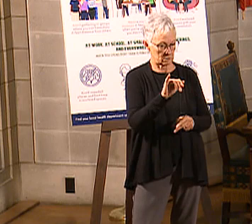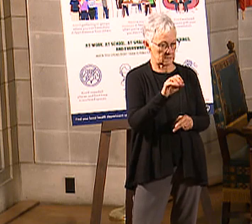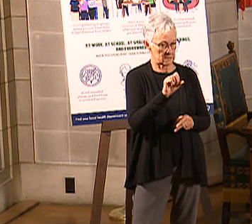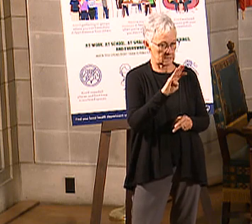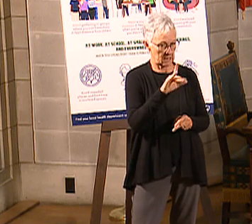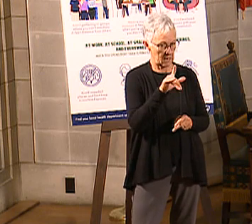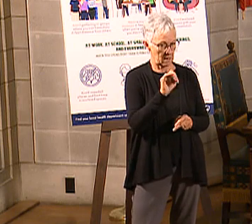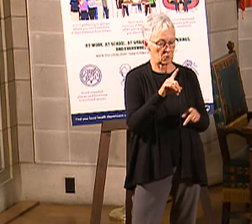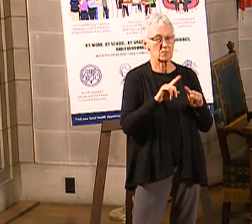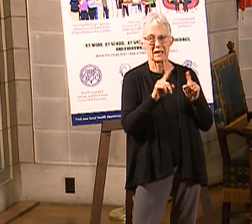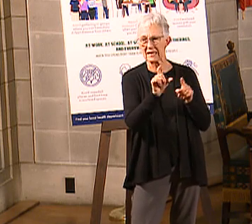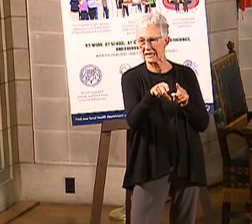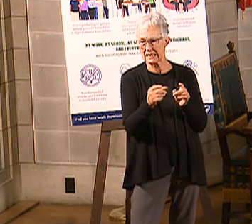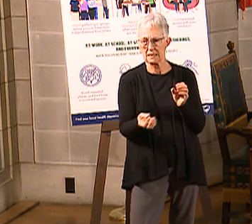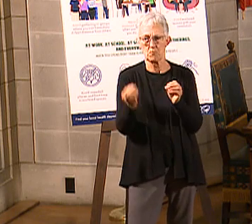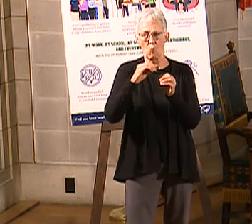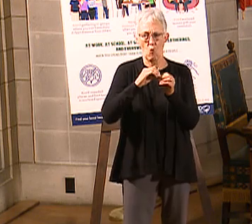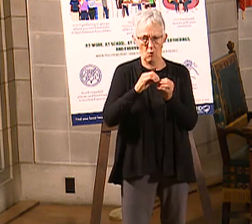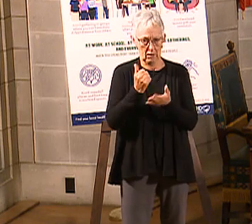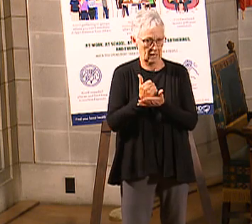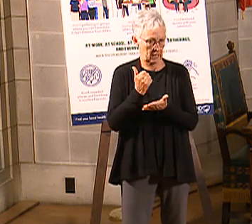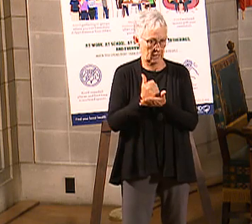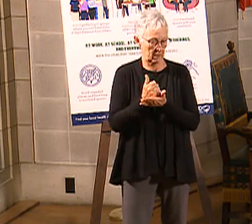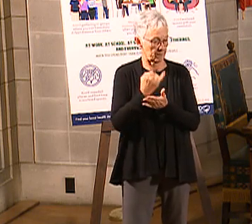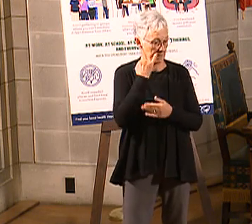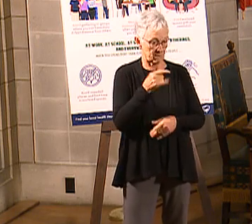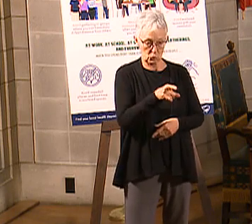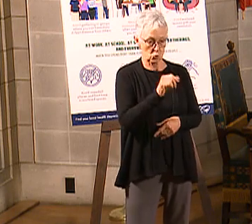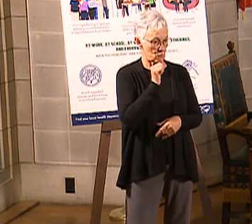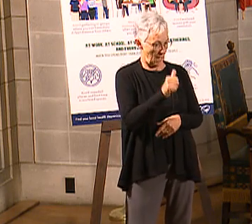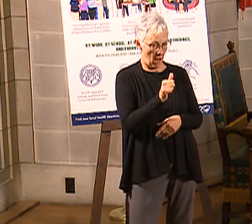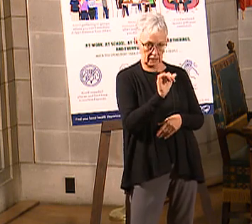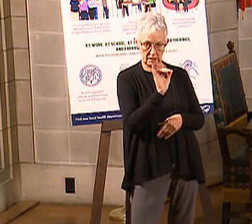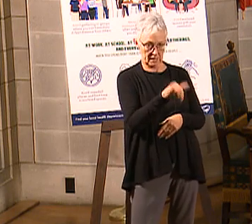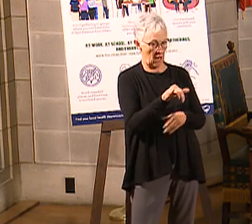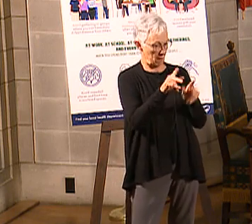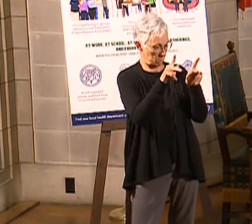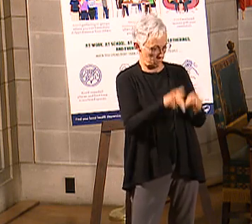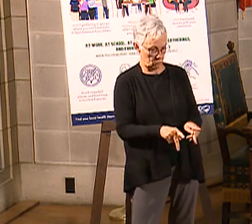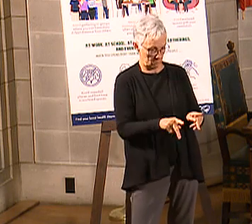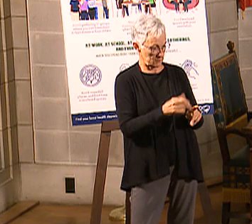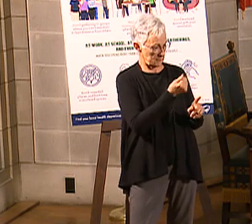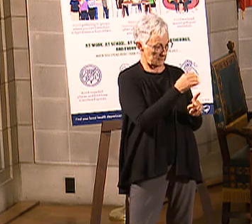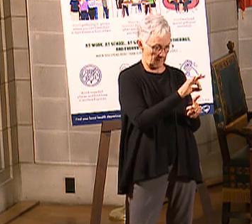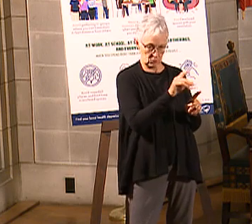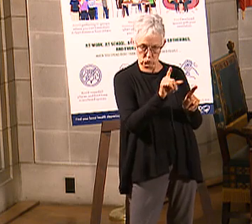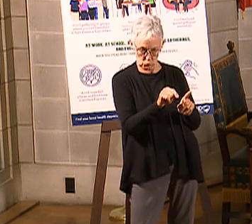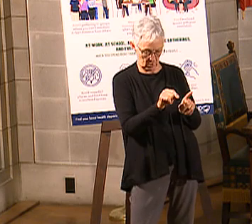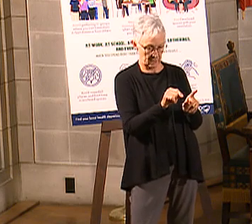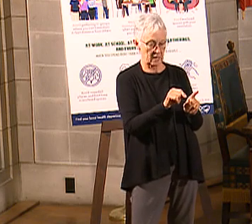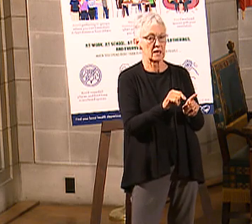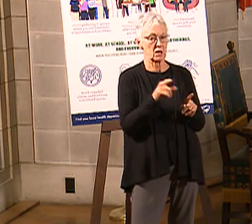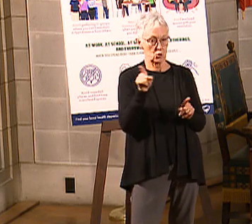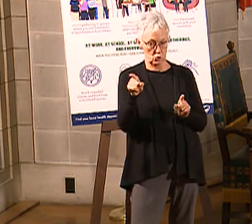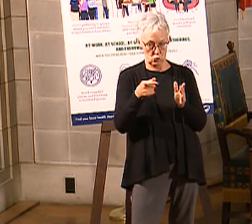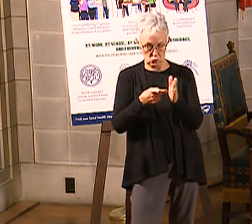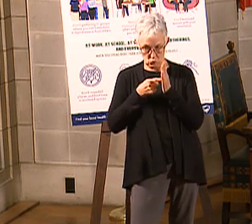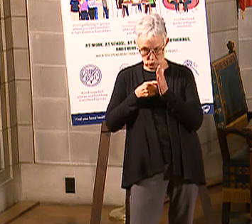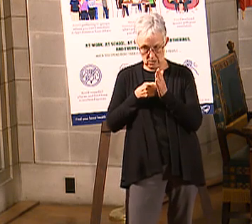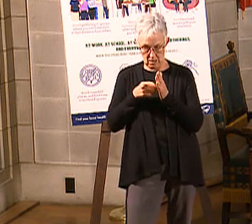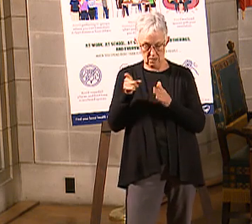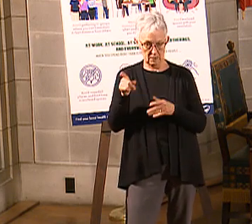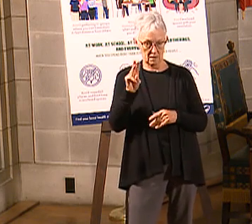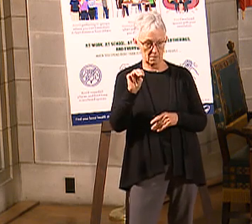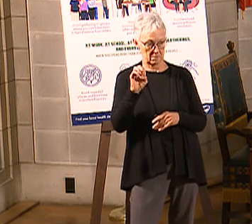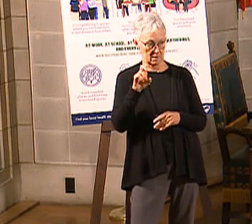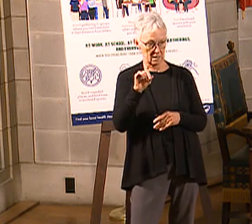some extra help. If you're not one of those individuals and you acquire Medicaid through expansion, based on the approval today signed by the governor